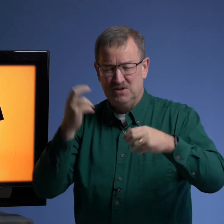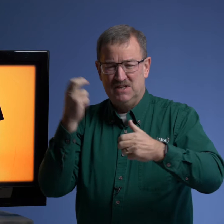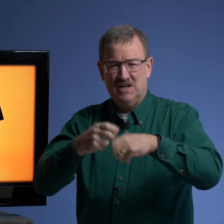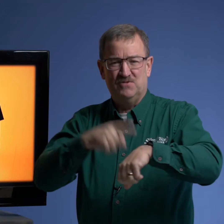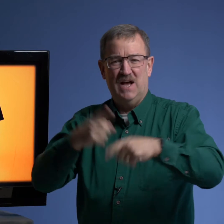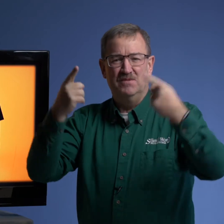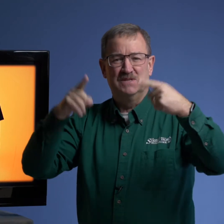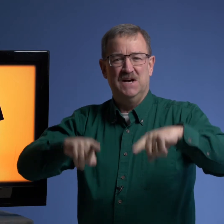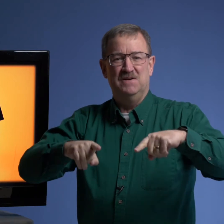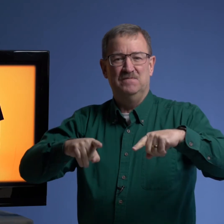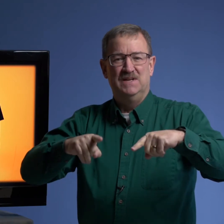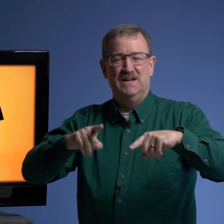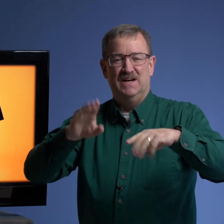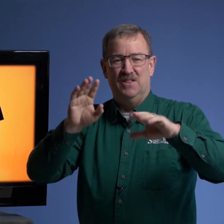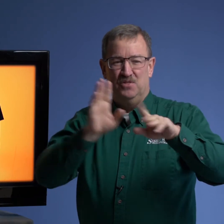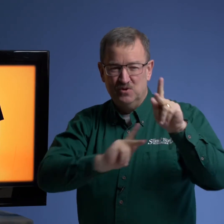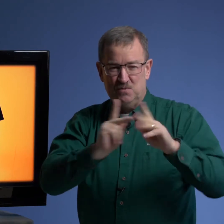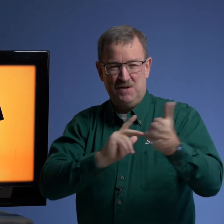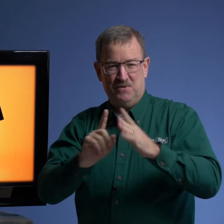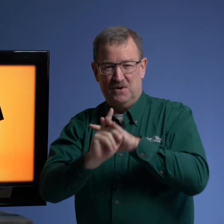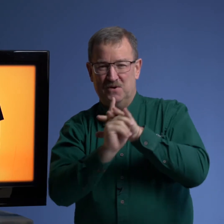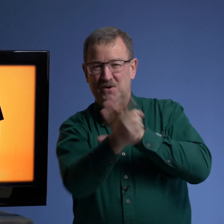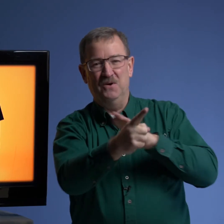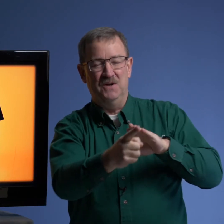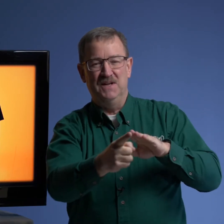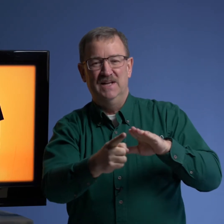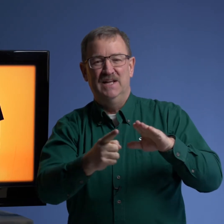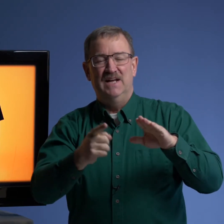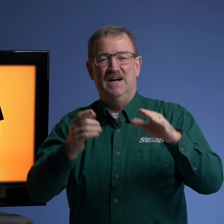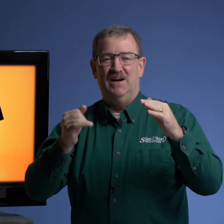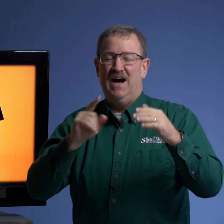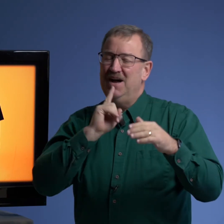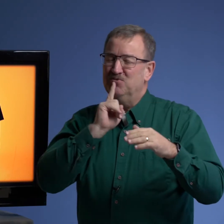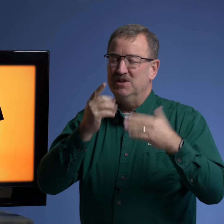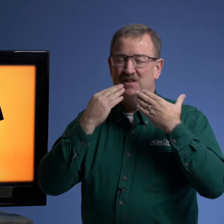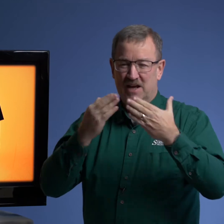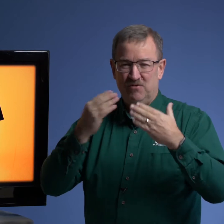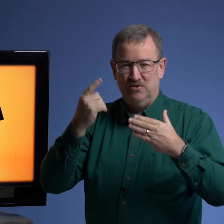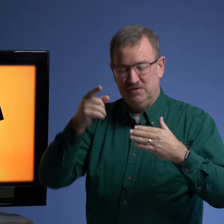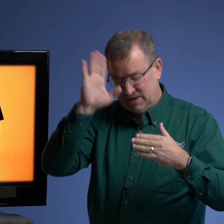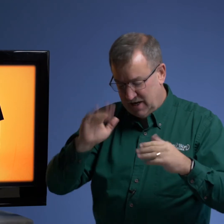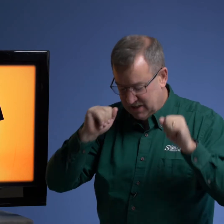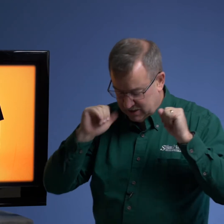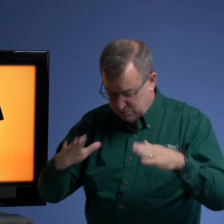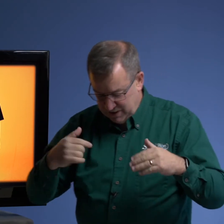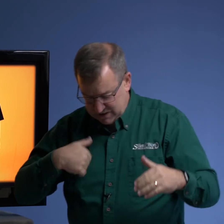tough times come those people are gone i'm really thankful god has blessed